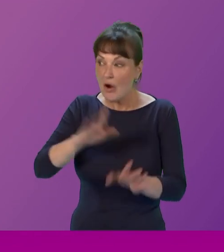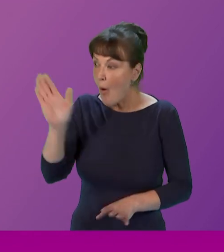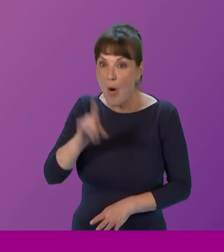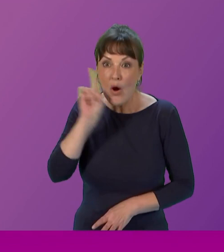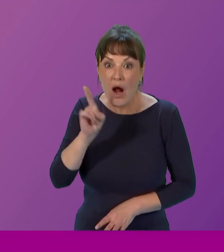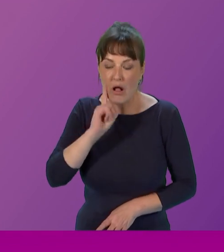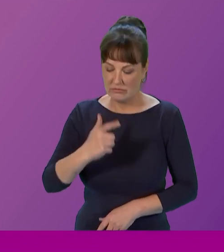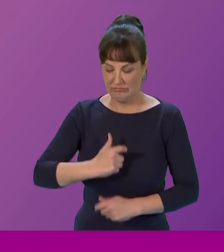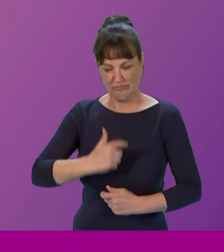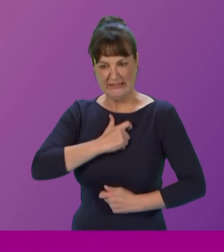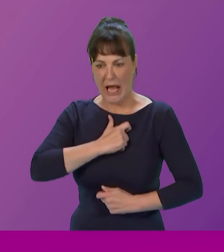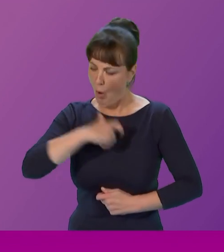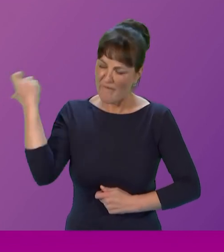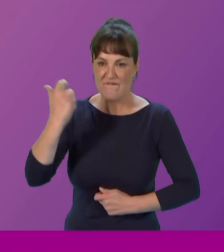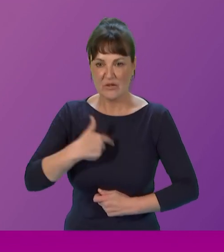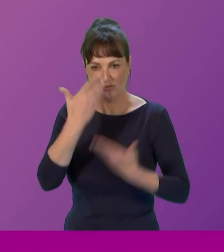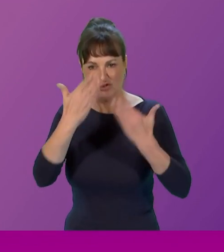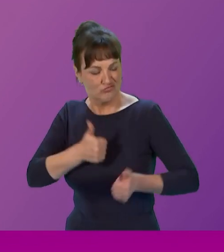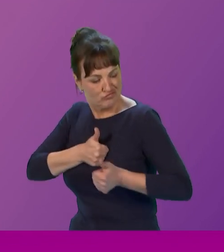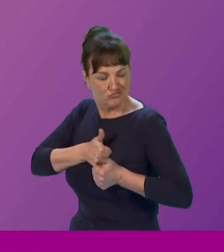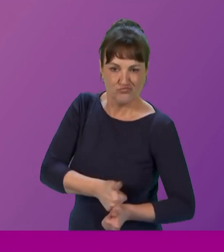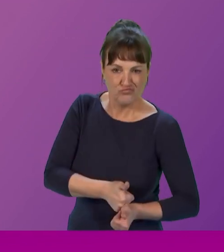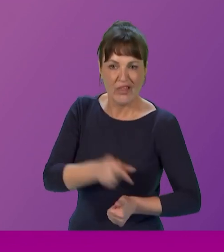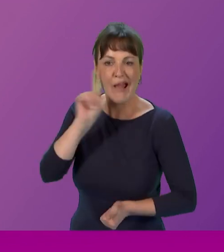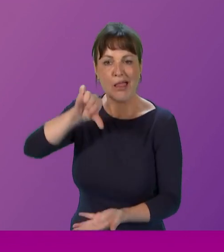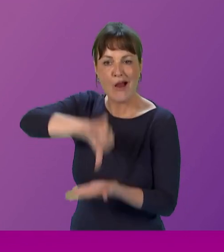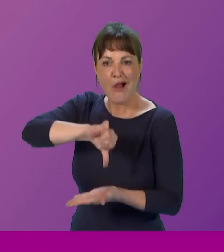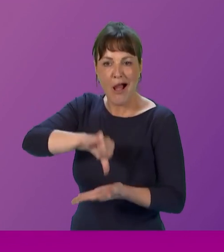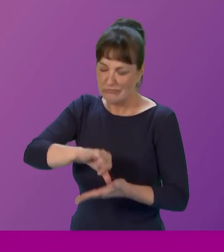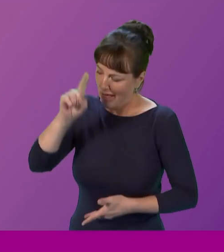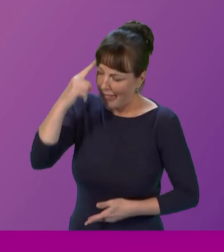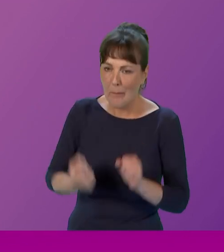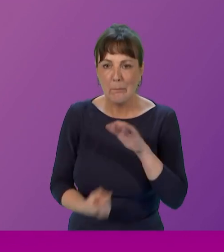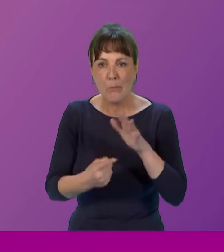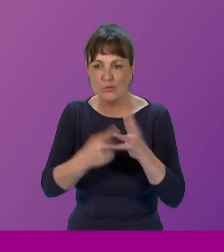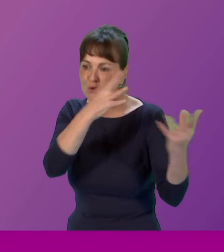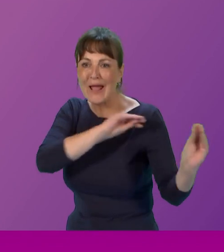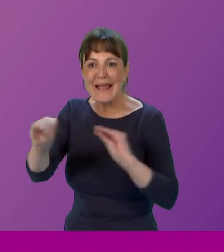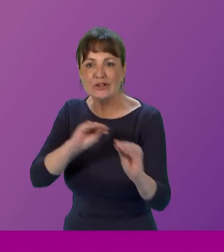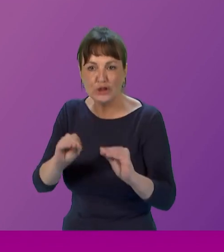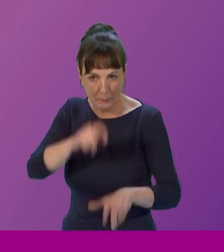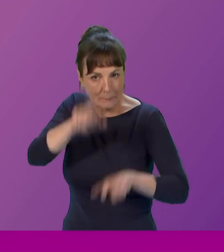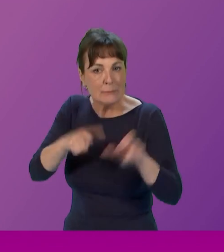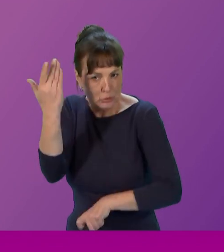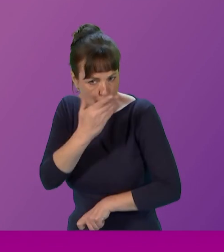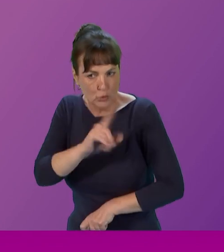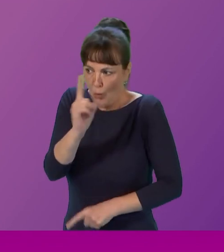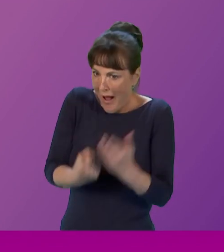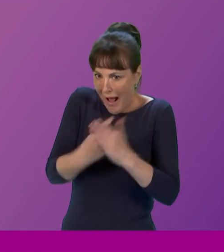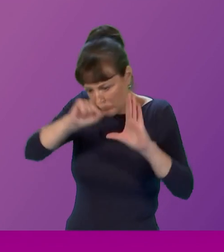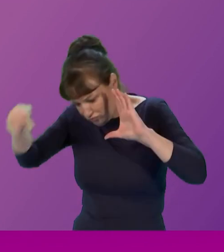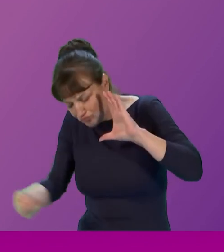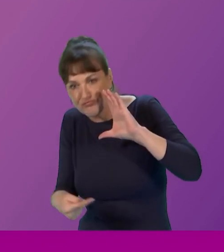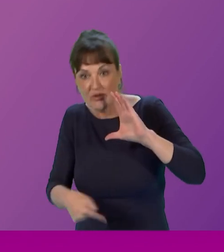school removed their ties to show solidarity with the girls in iran we think it is so important to educate those in our school about the gender atrocities that are still happening across the world